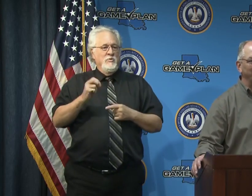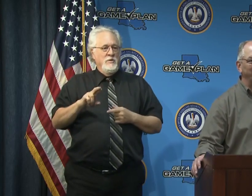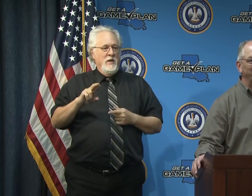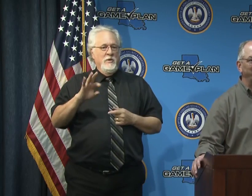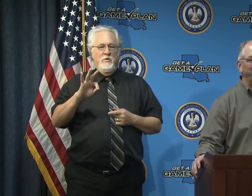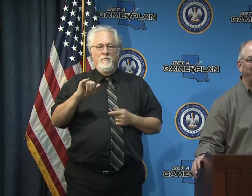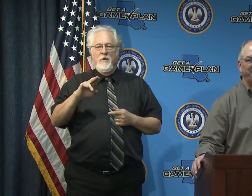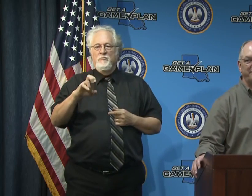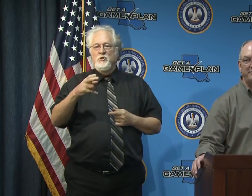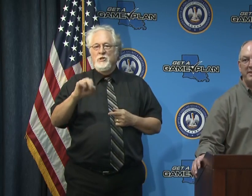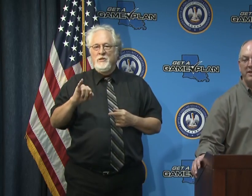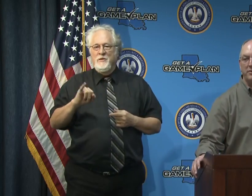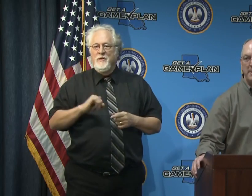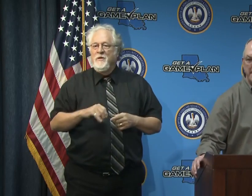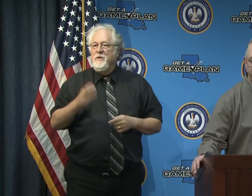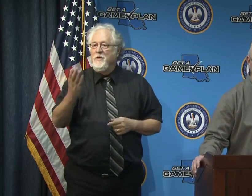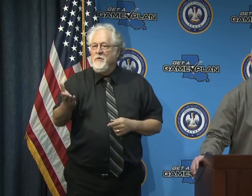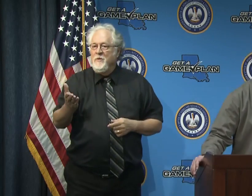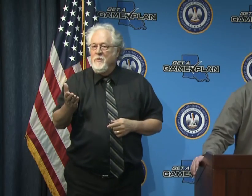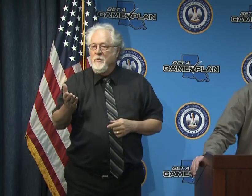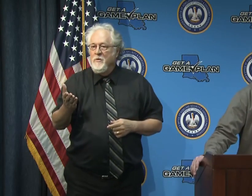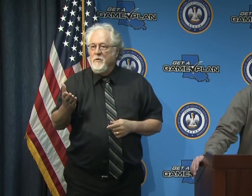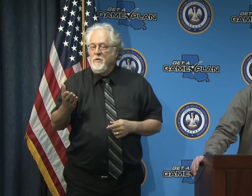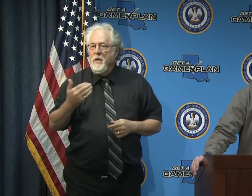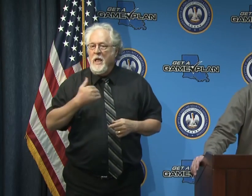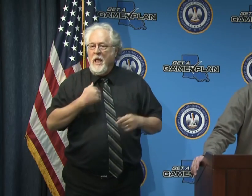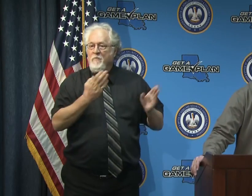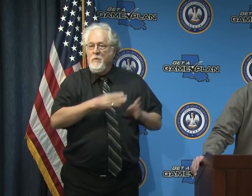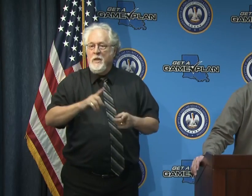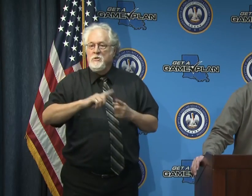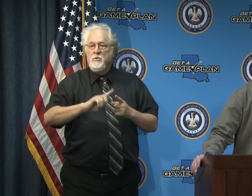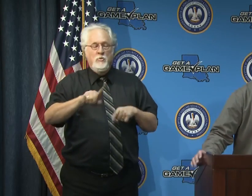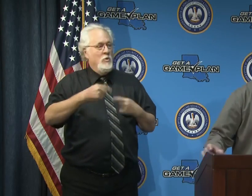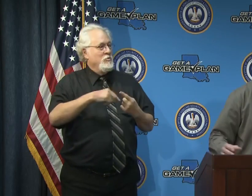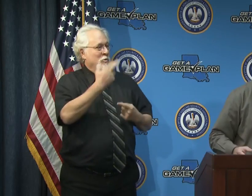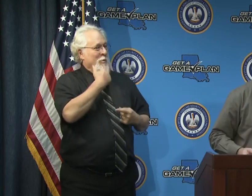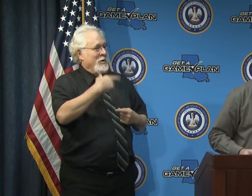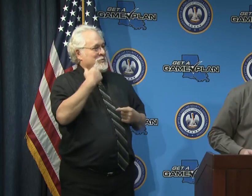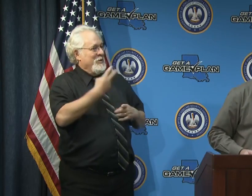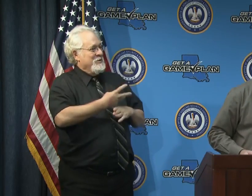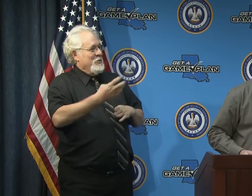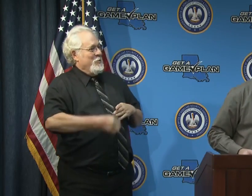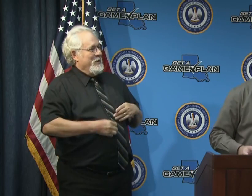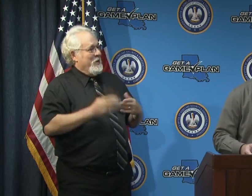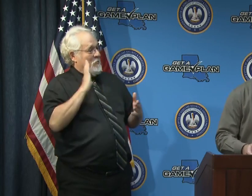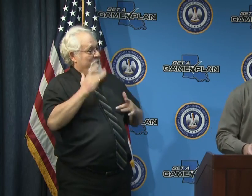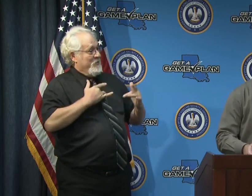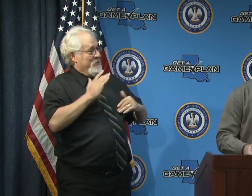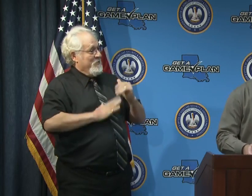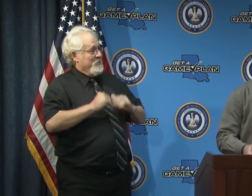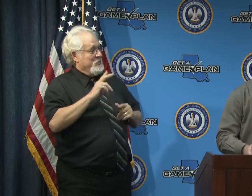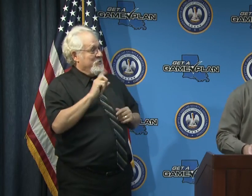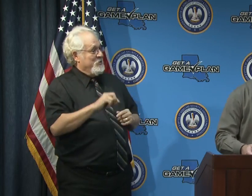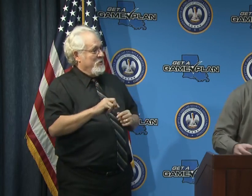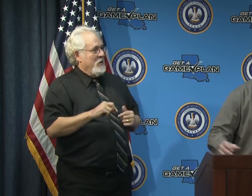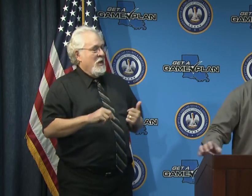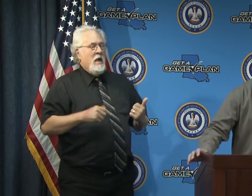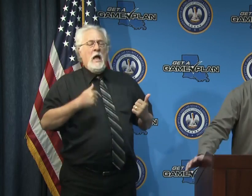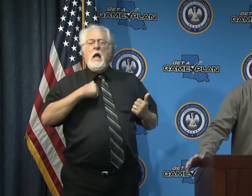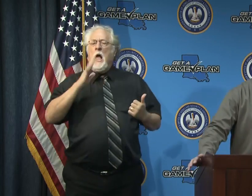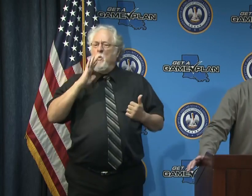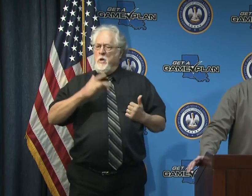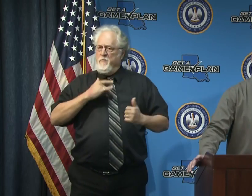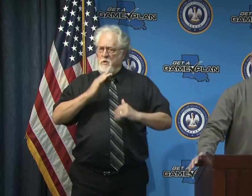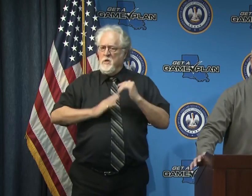tony fauci yes sir do you have any plans to go to any restaurants this weekend and would you feel comfortable doing something i would feel